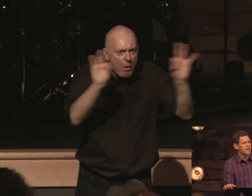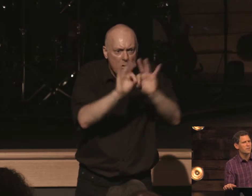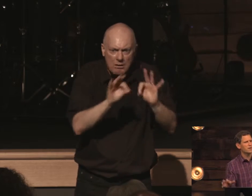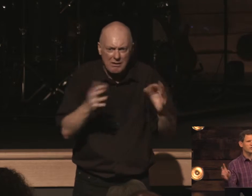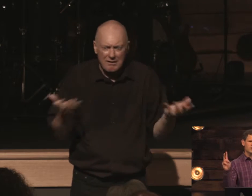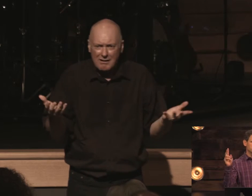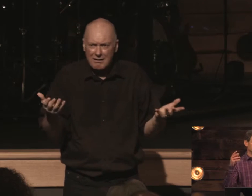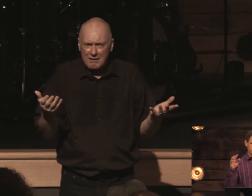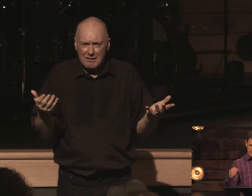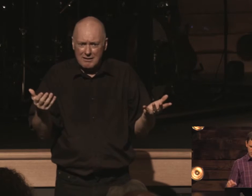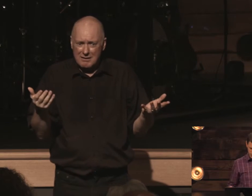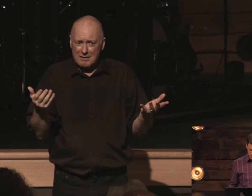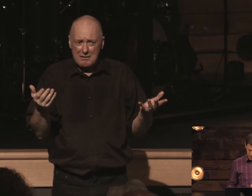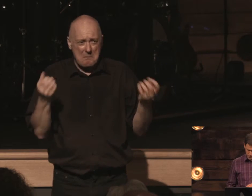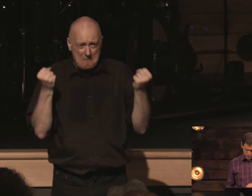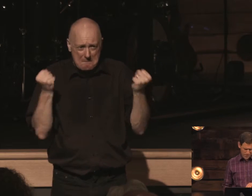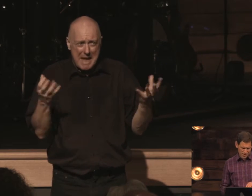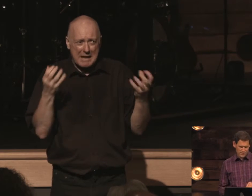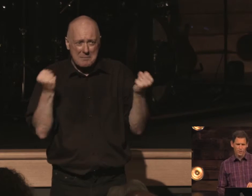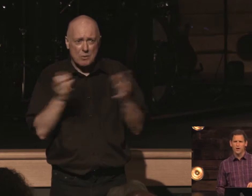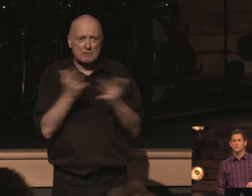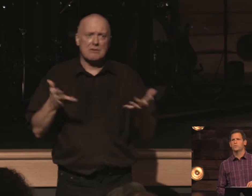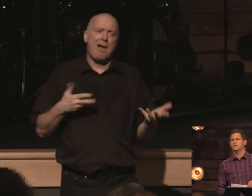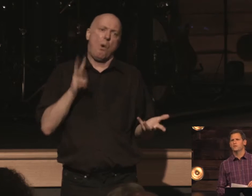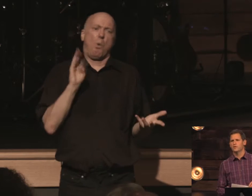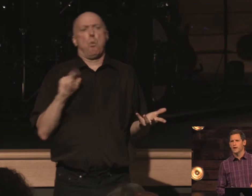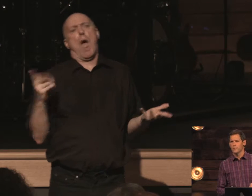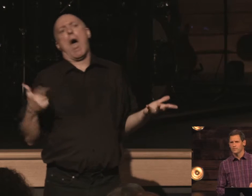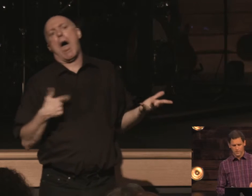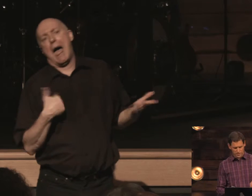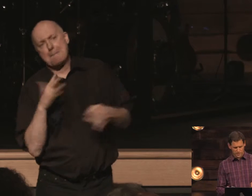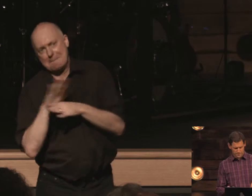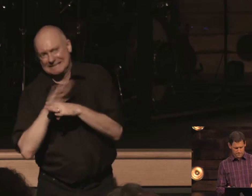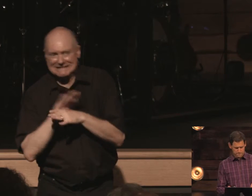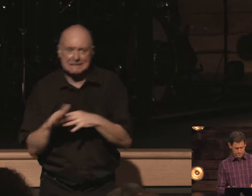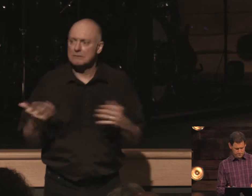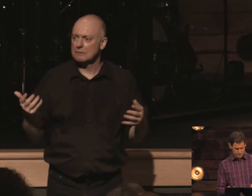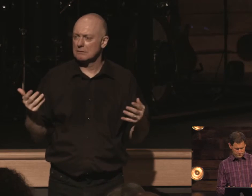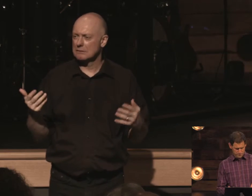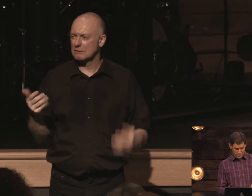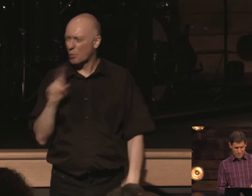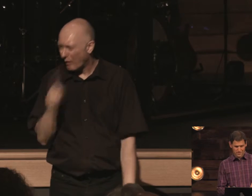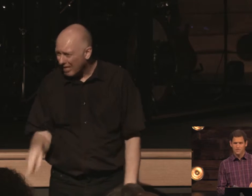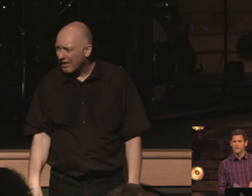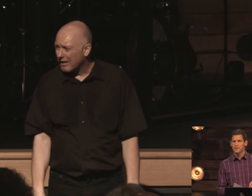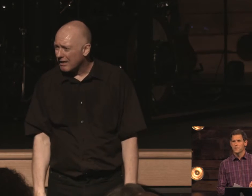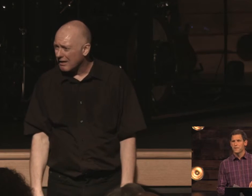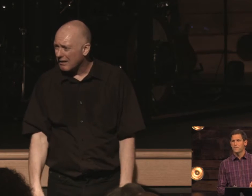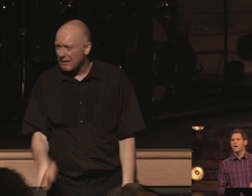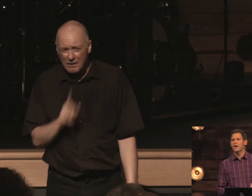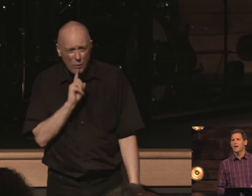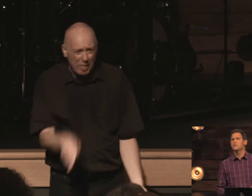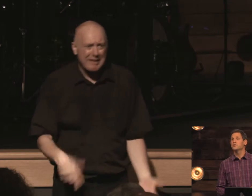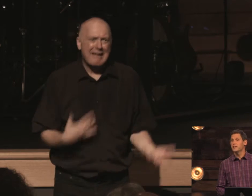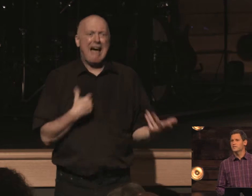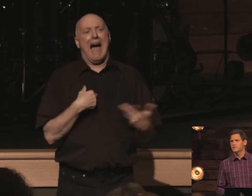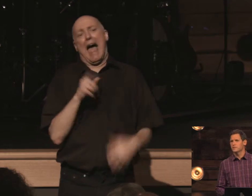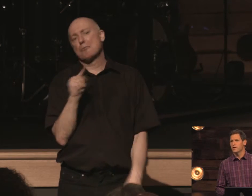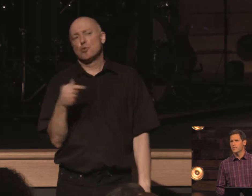how many christians believers whatever well you know i'm too busy to read the bible really really well i'm too lazy to read the bible